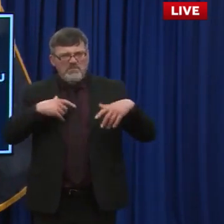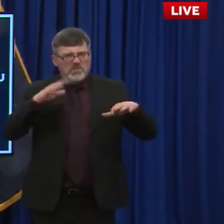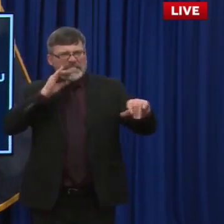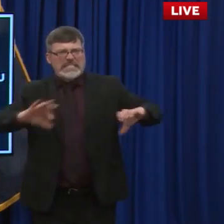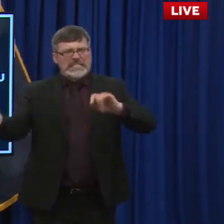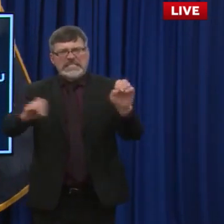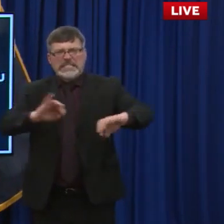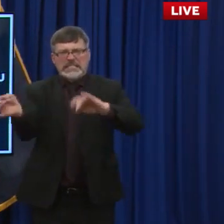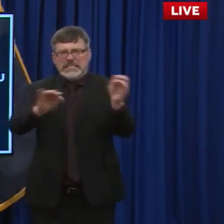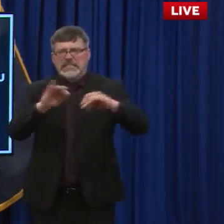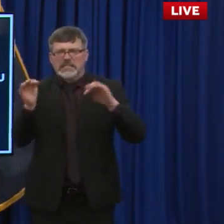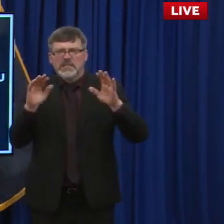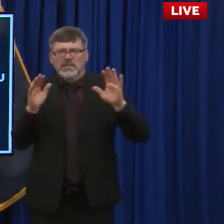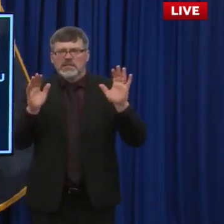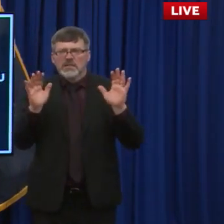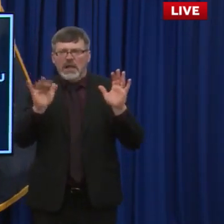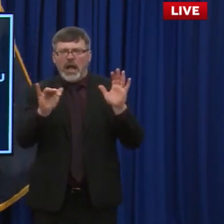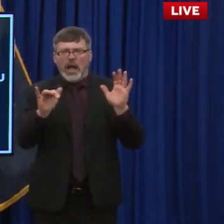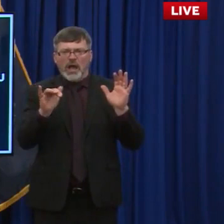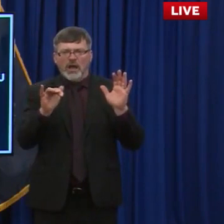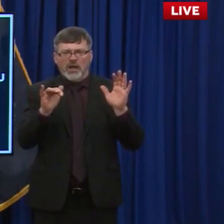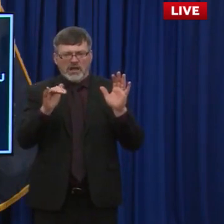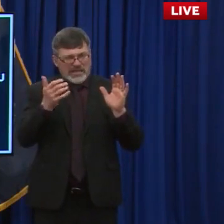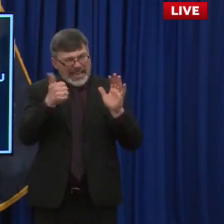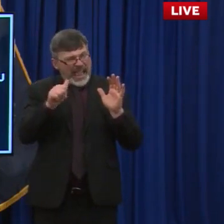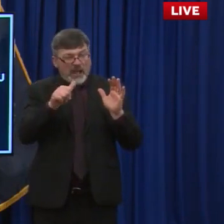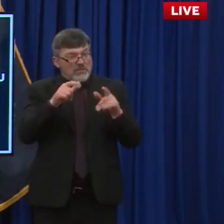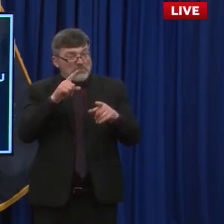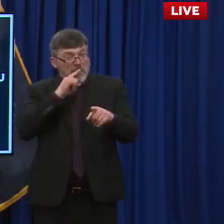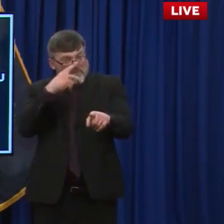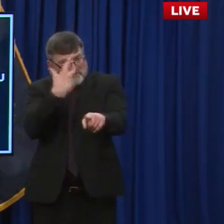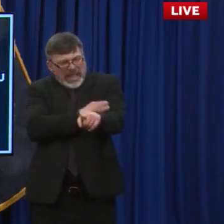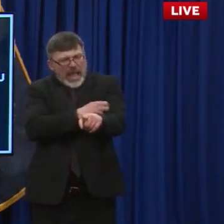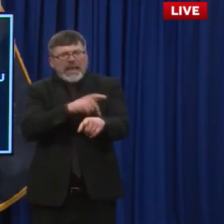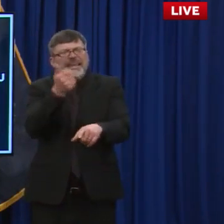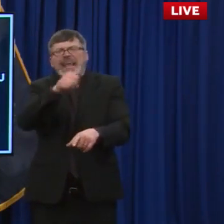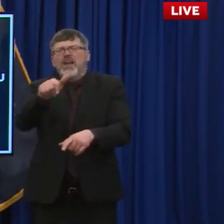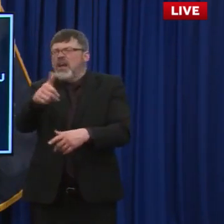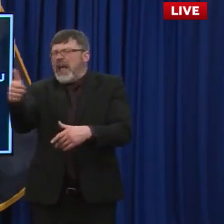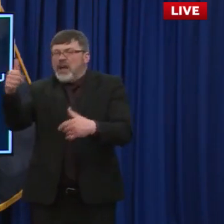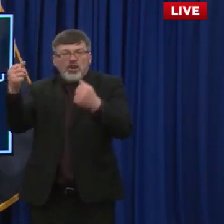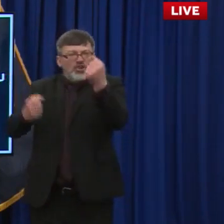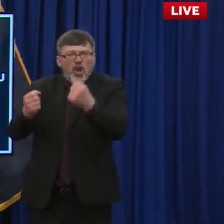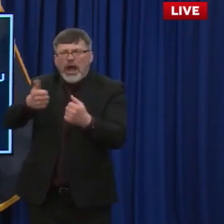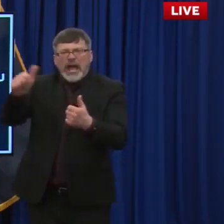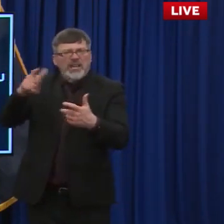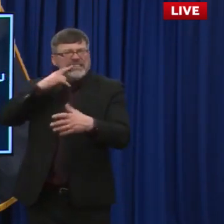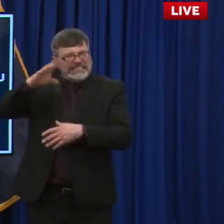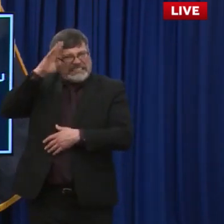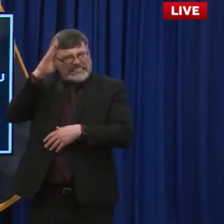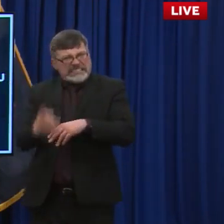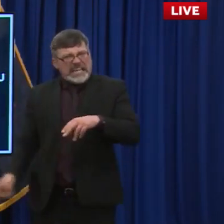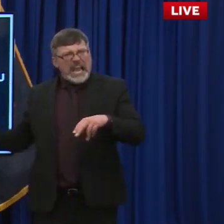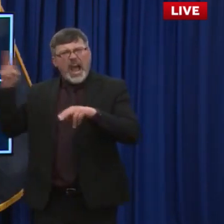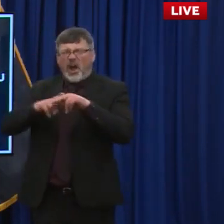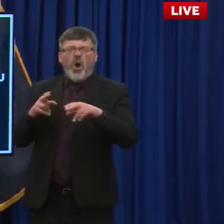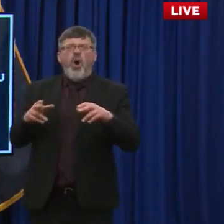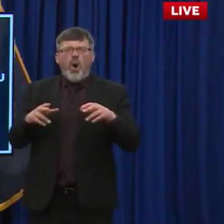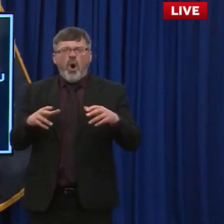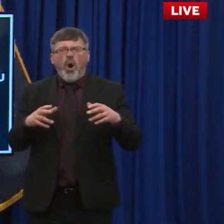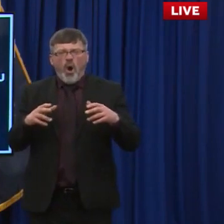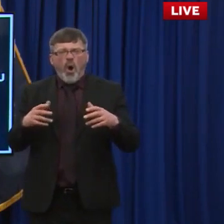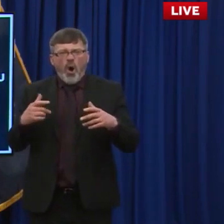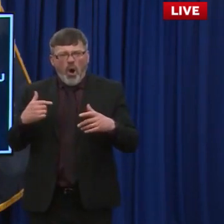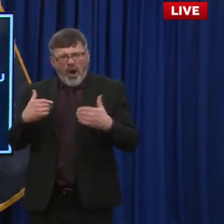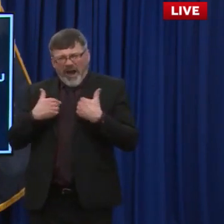frankly, almost any product that that's out there. So, uh, we have foot, we have a, you know, kind of a bureau that that looks into that stuff and there's a lot of different